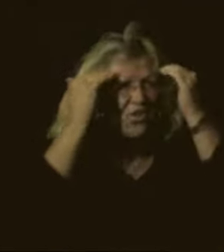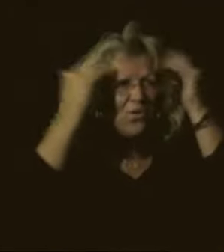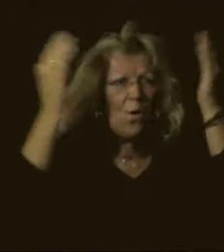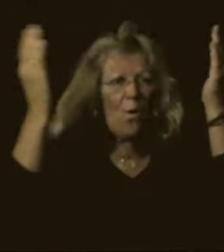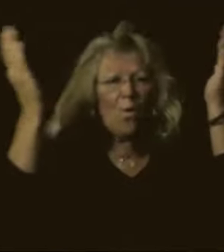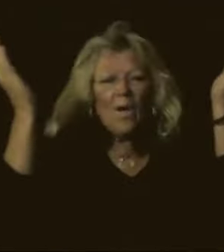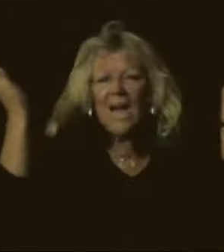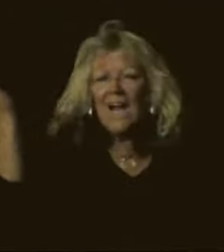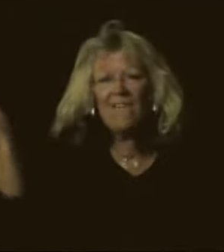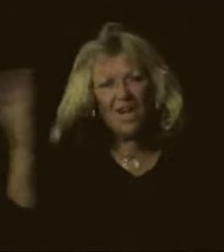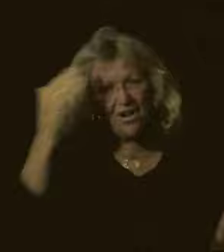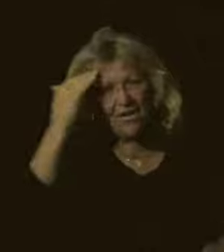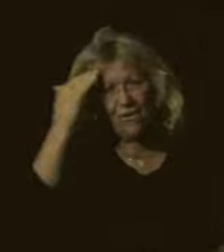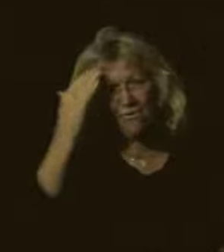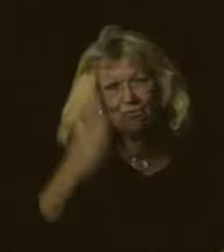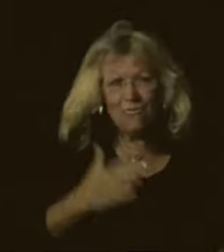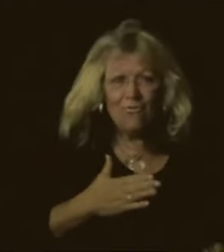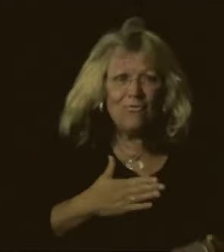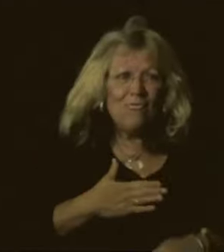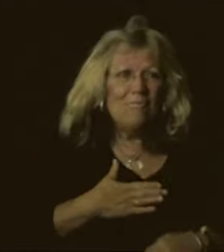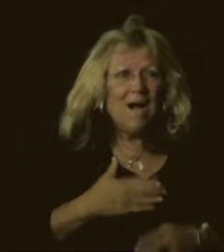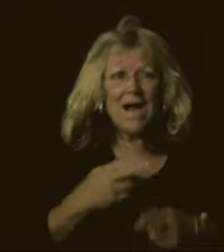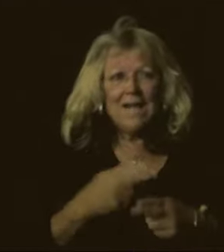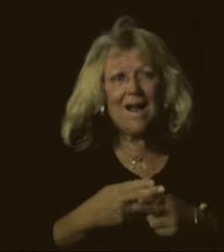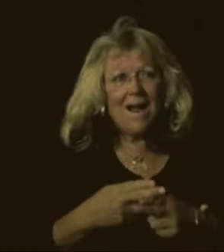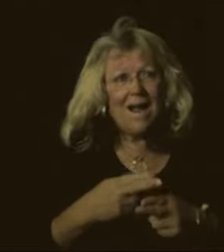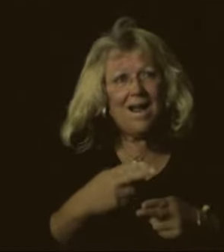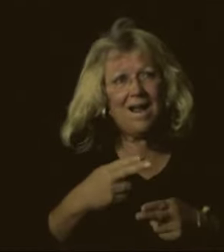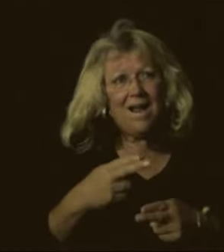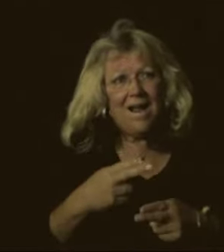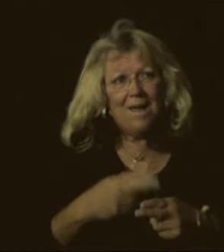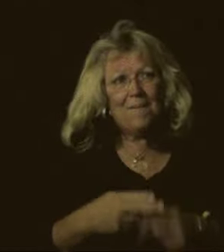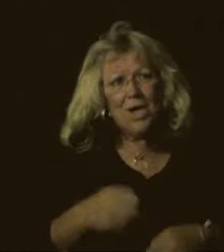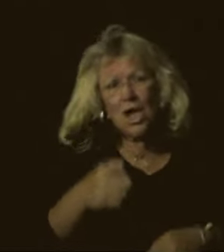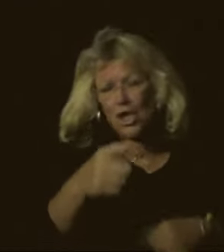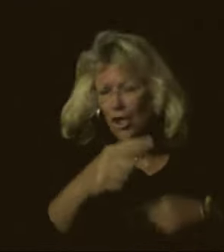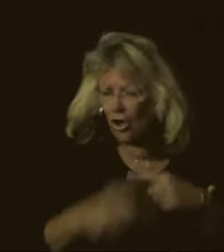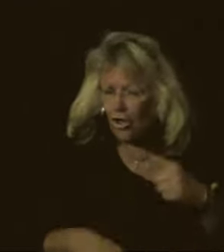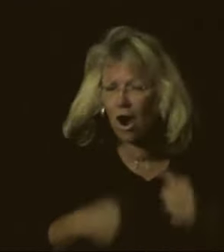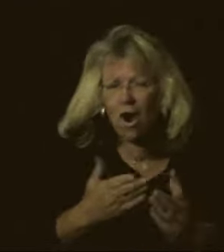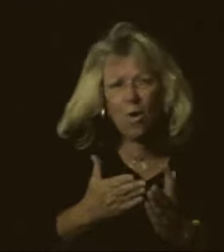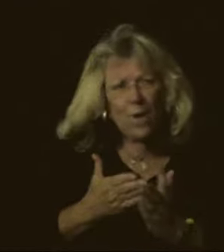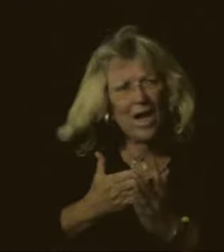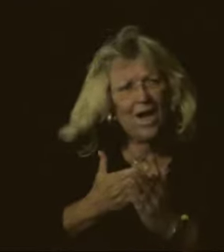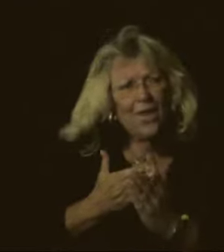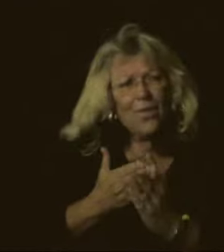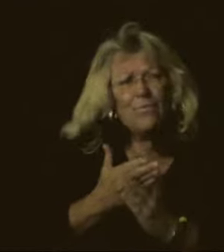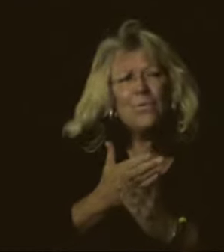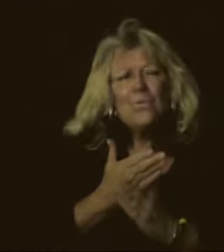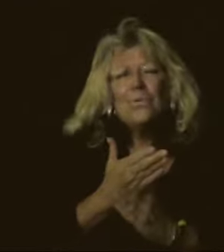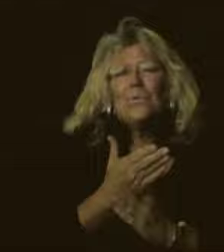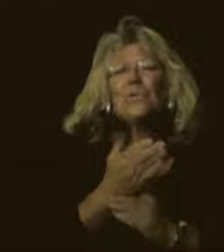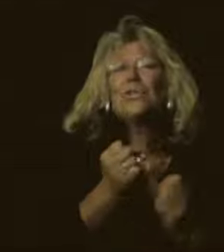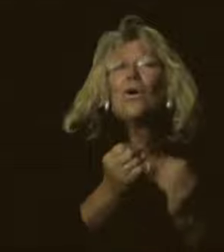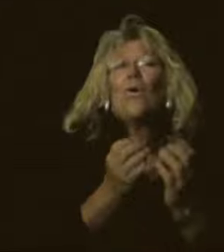don't even know my name You're going through so